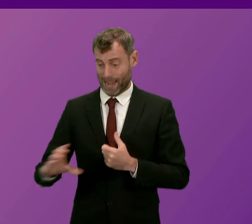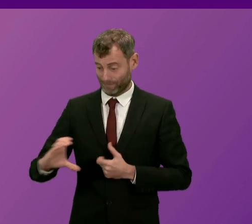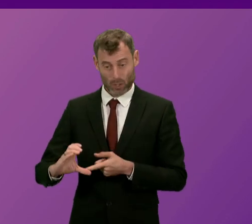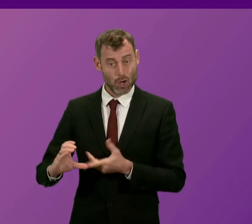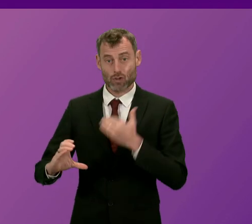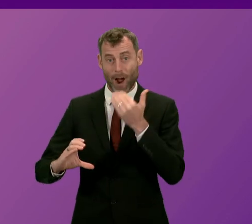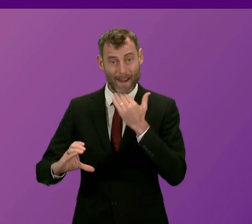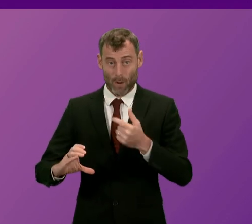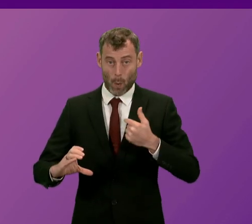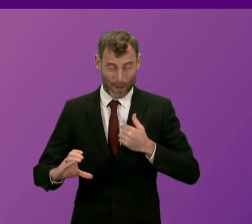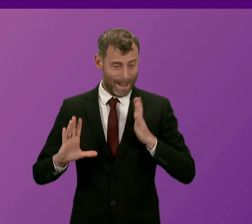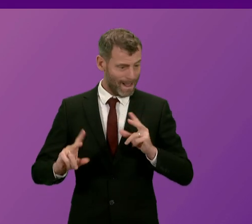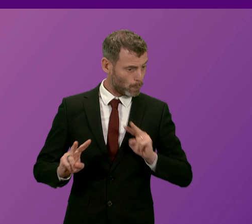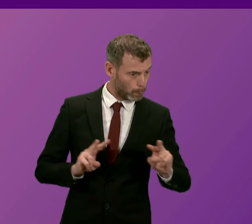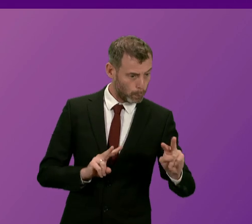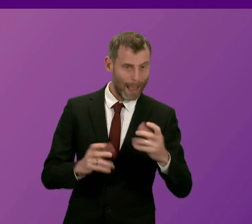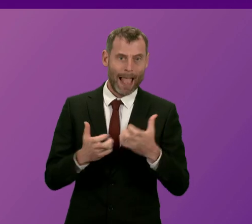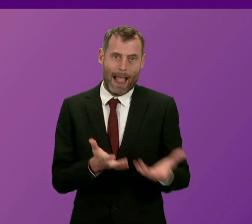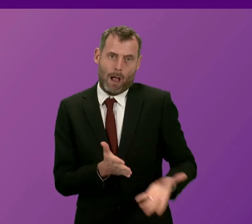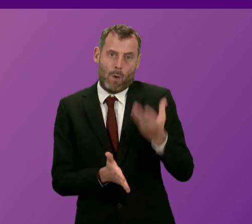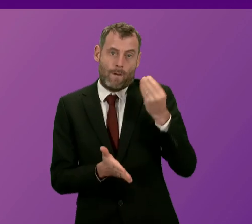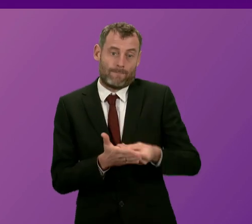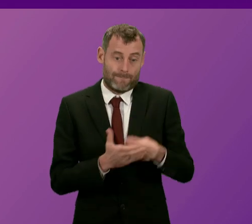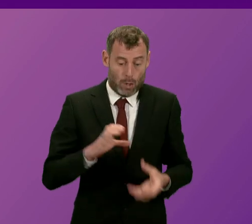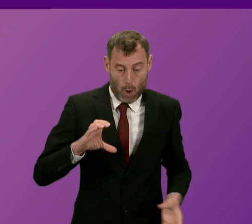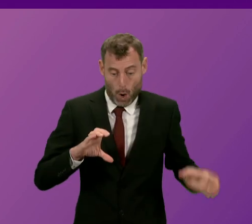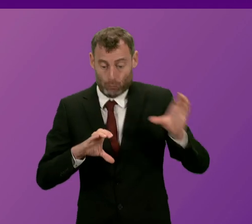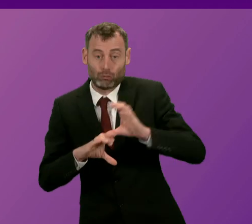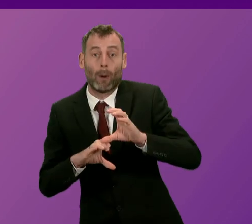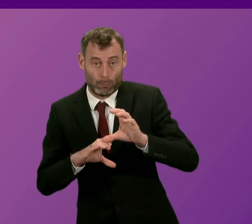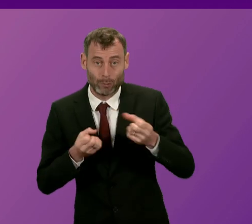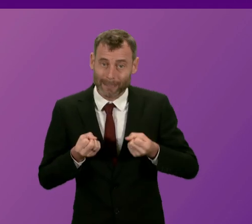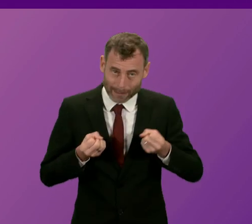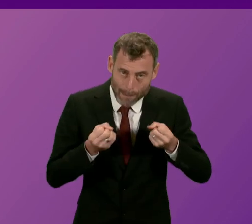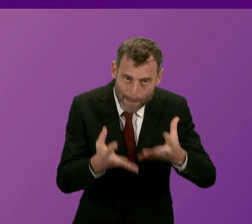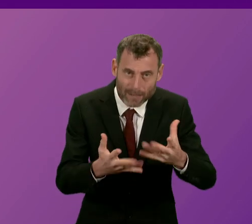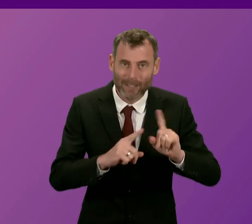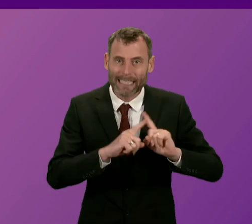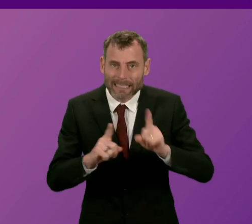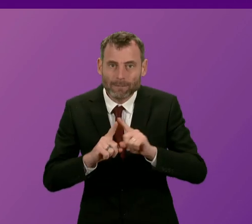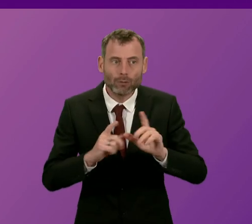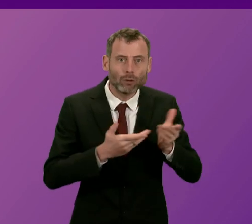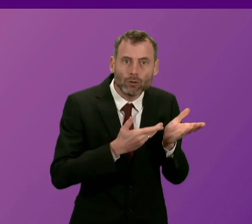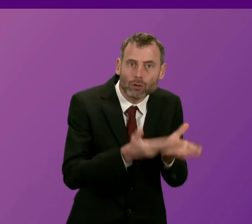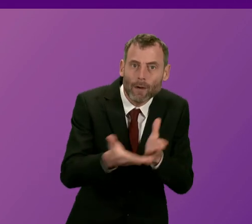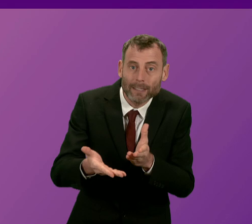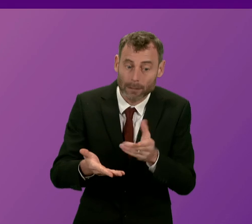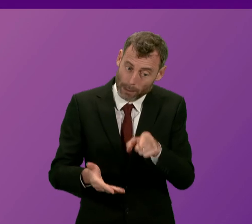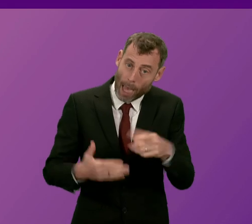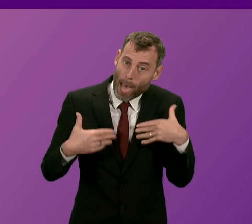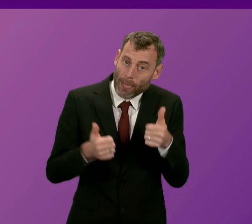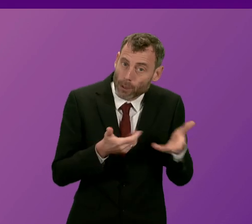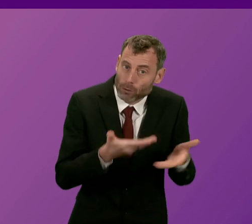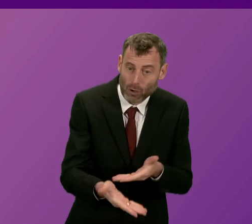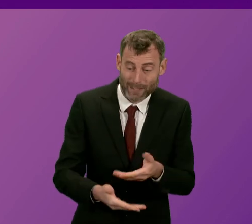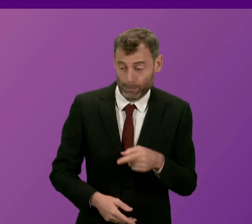services, more in our health and social care services than would have been the case if we had followed the United Kingdom